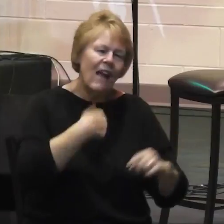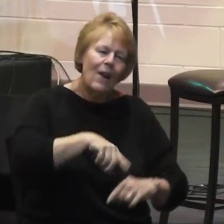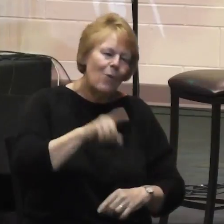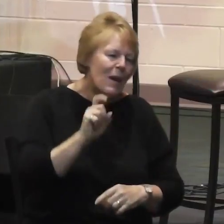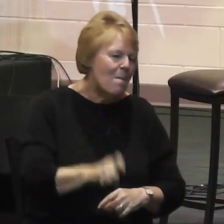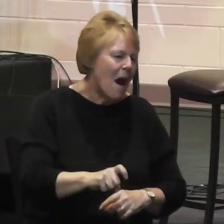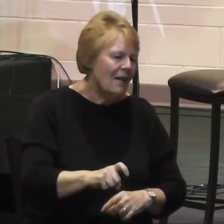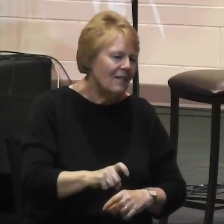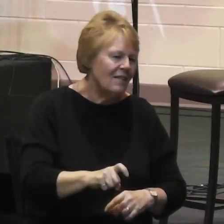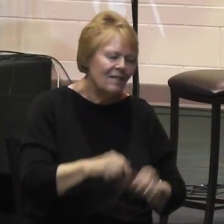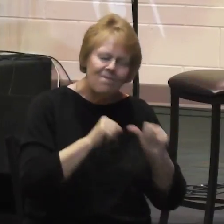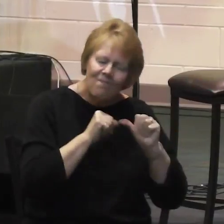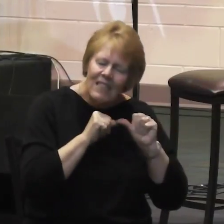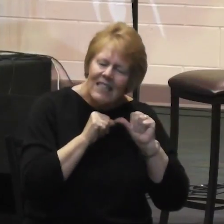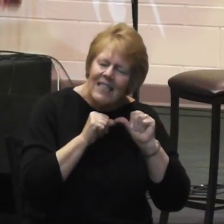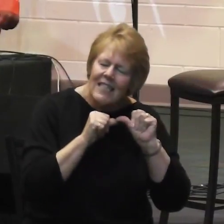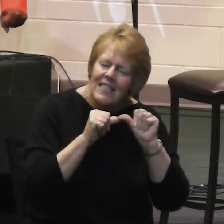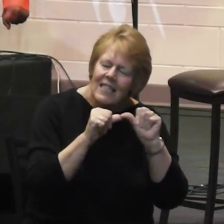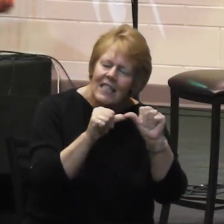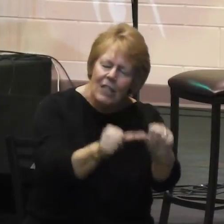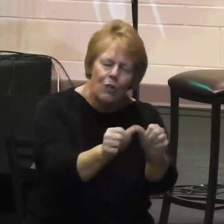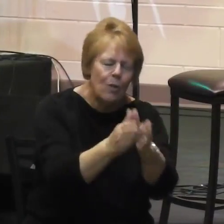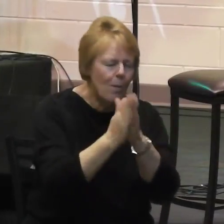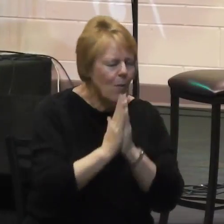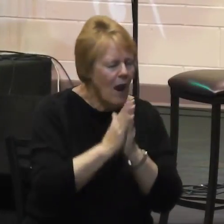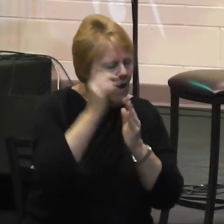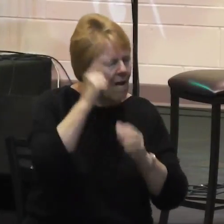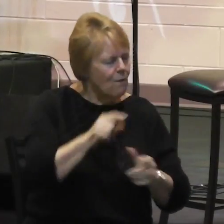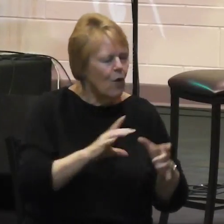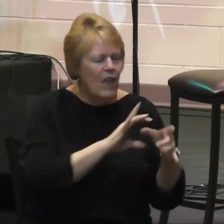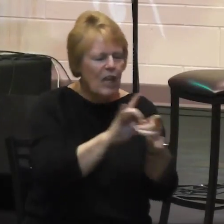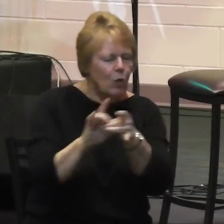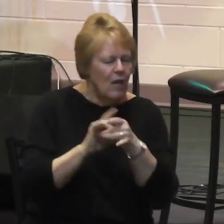ceasing continually pray for the unity of the church.